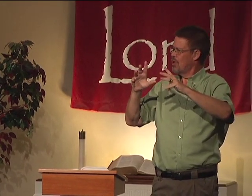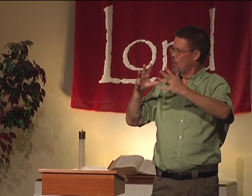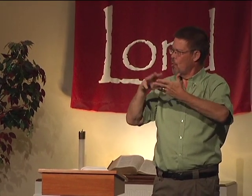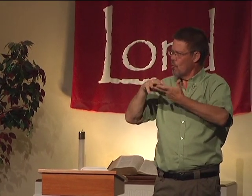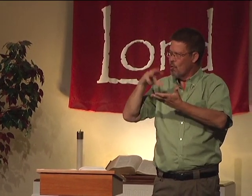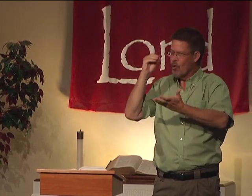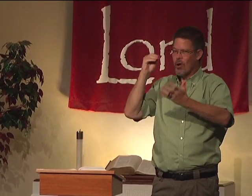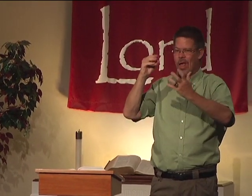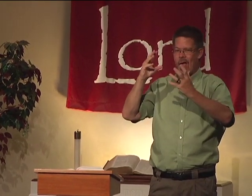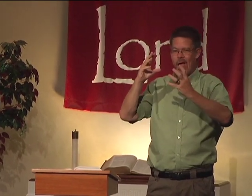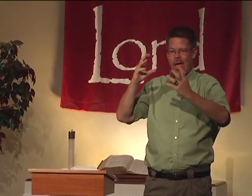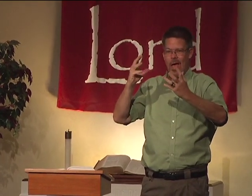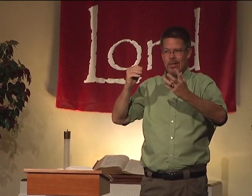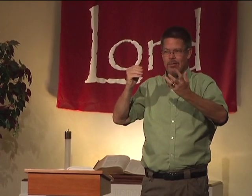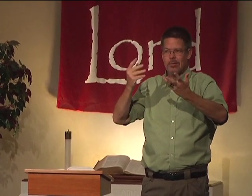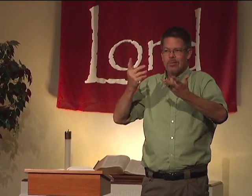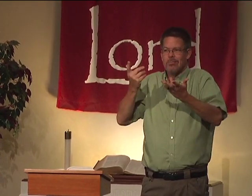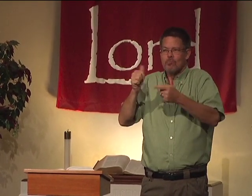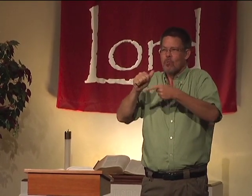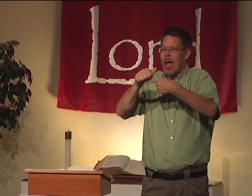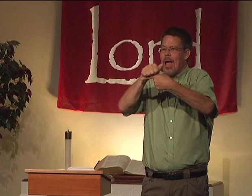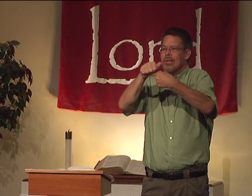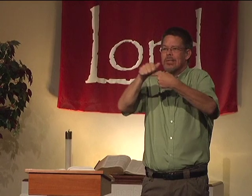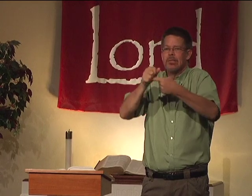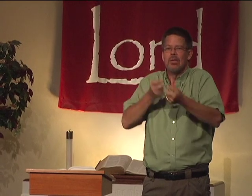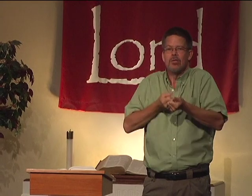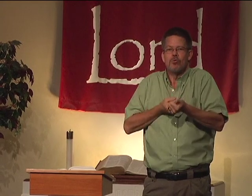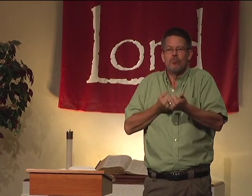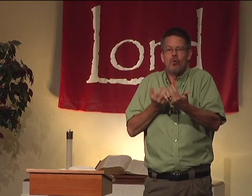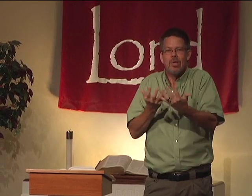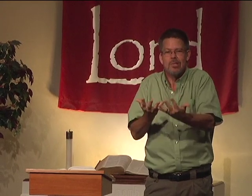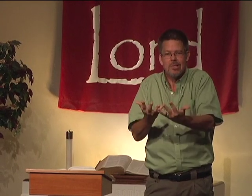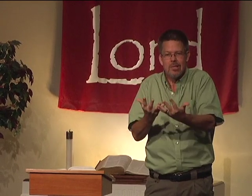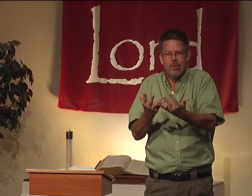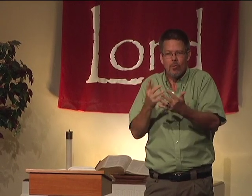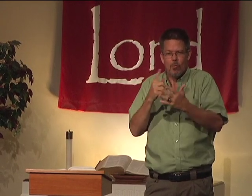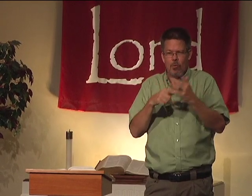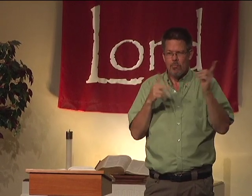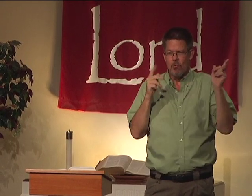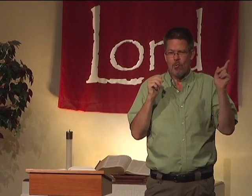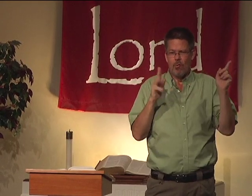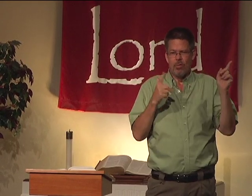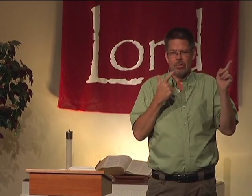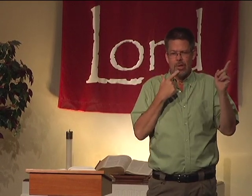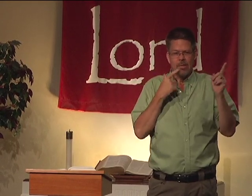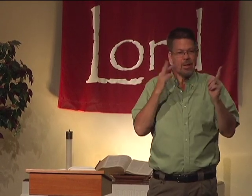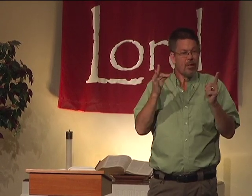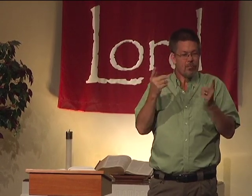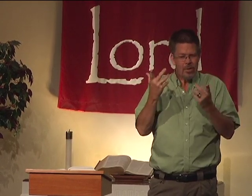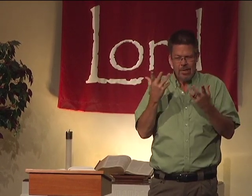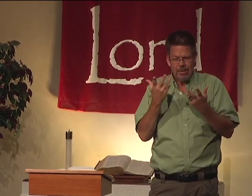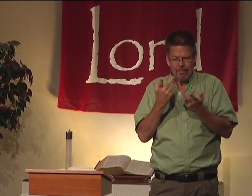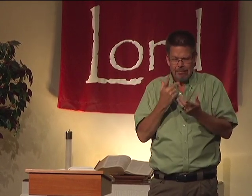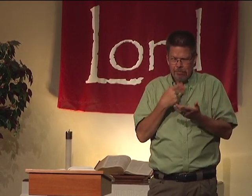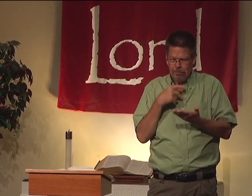I want us to learn through practice and expressing what Paul is saying here.